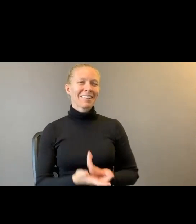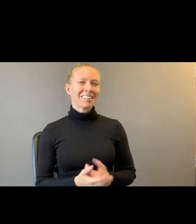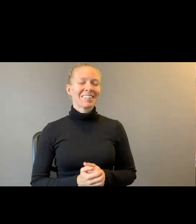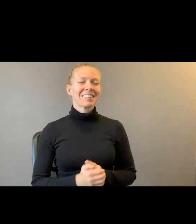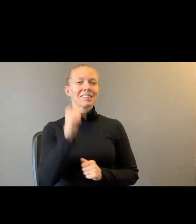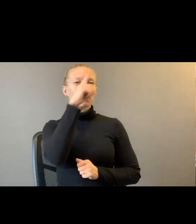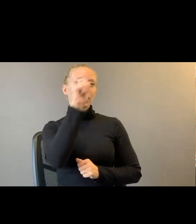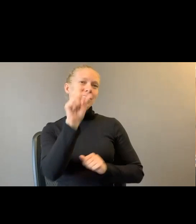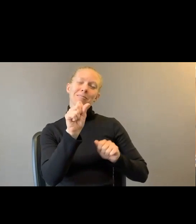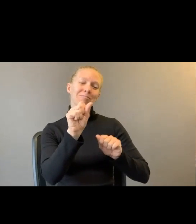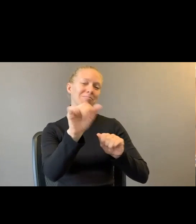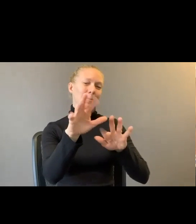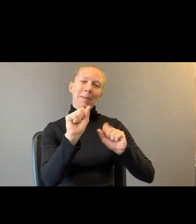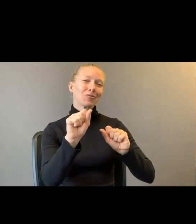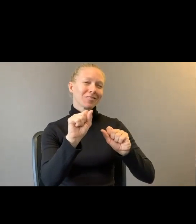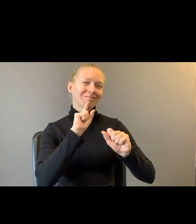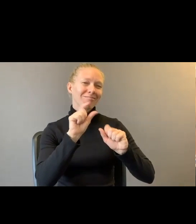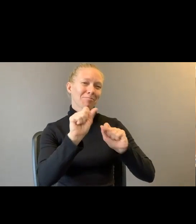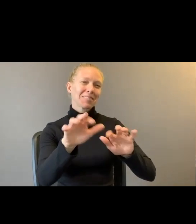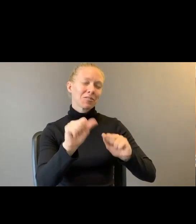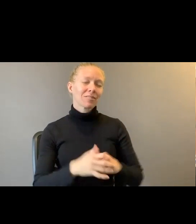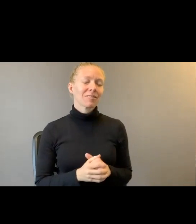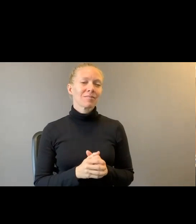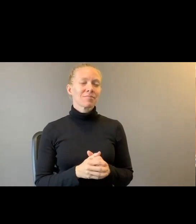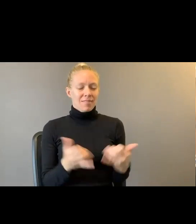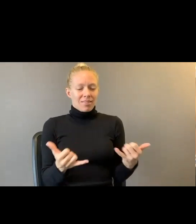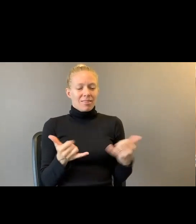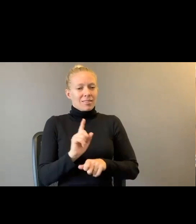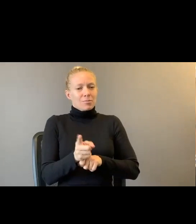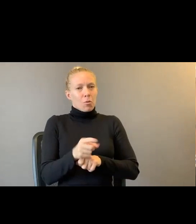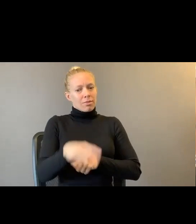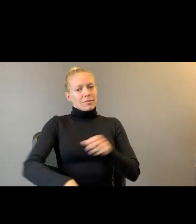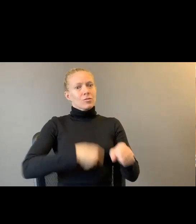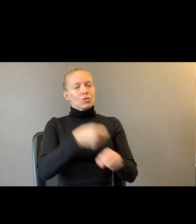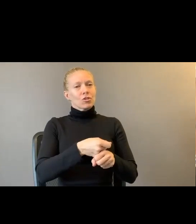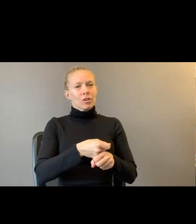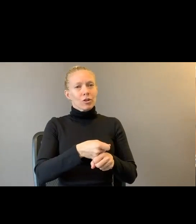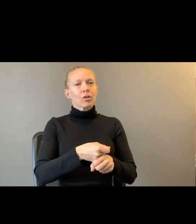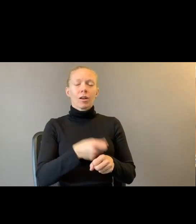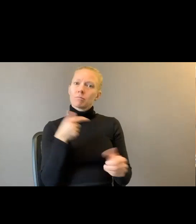And this moment. This year. And my. Upwork at end of it. Yes.